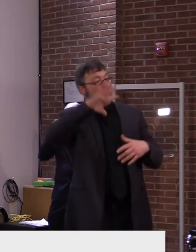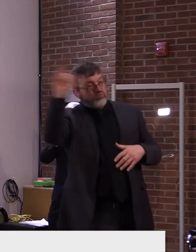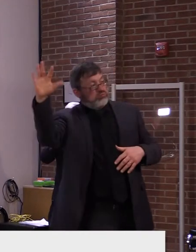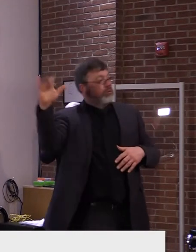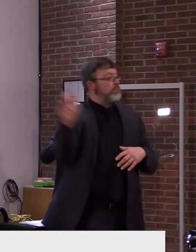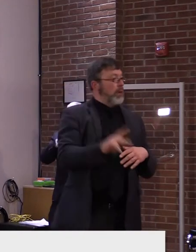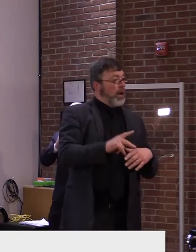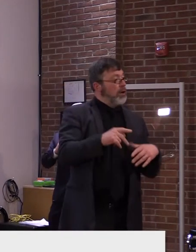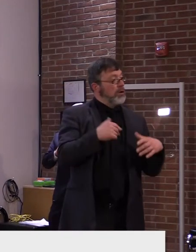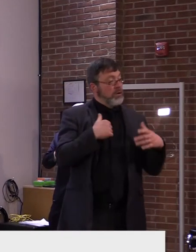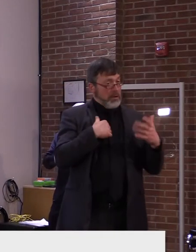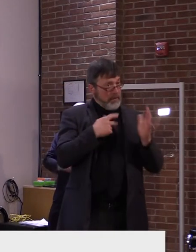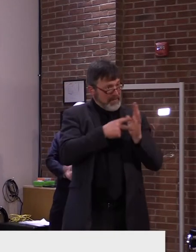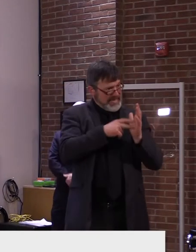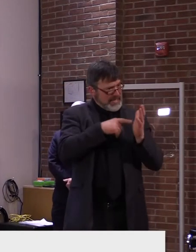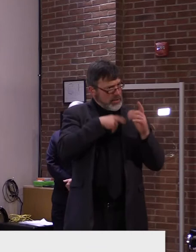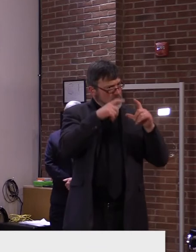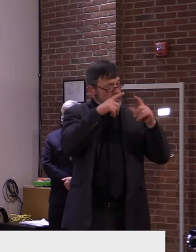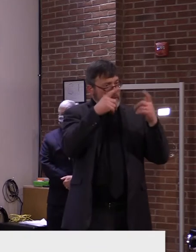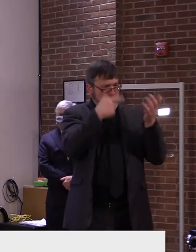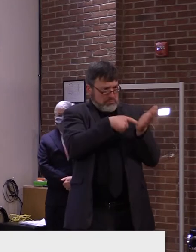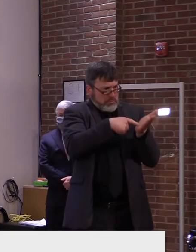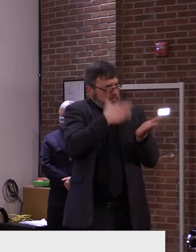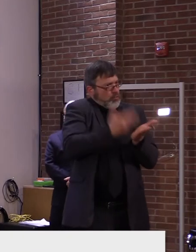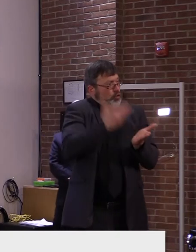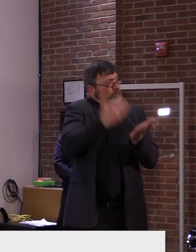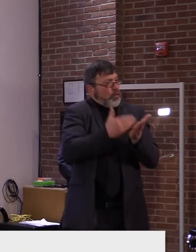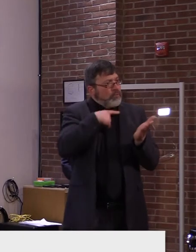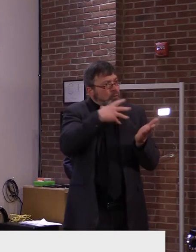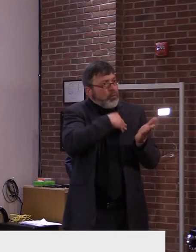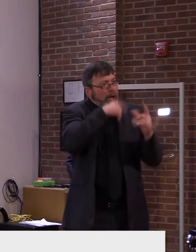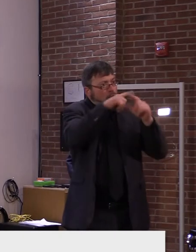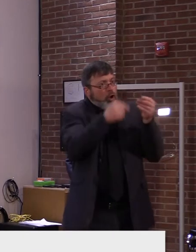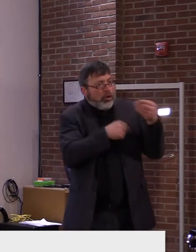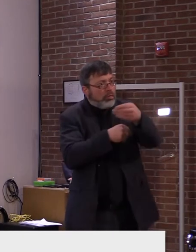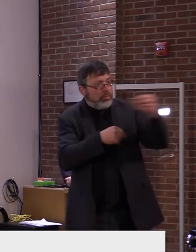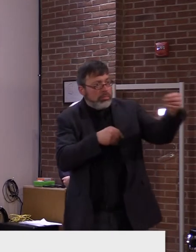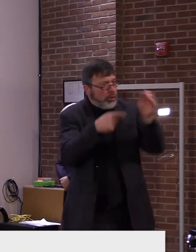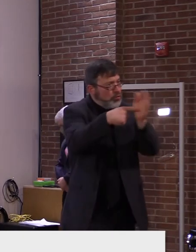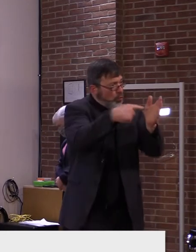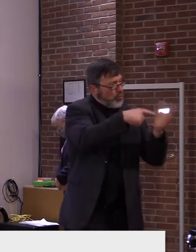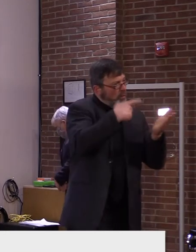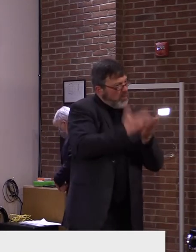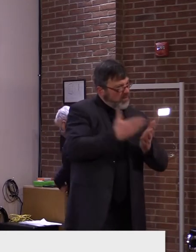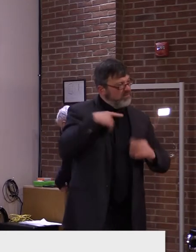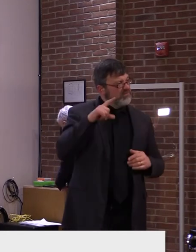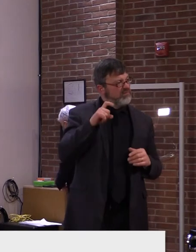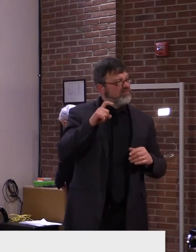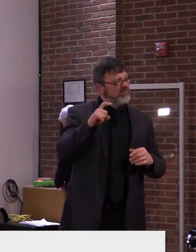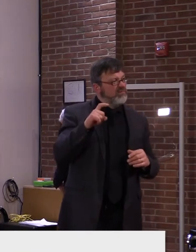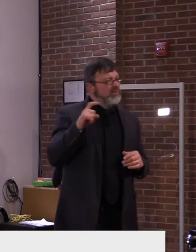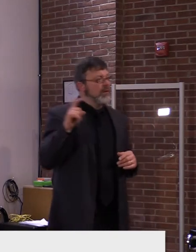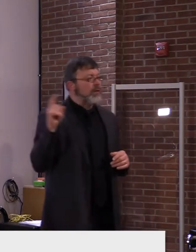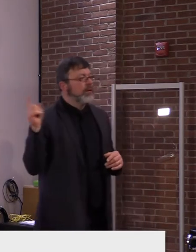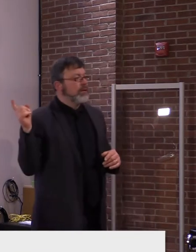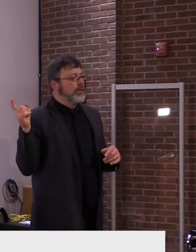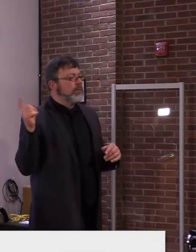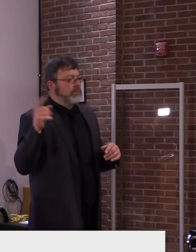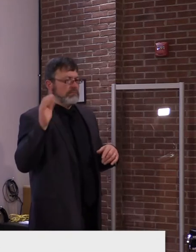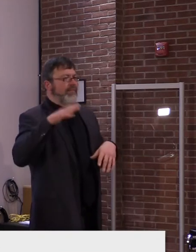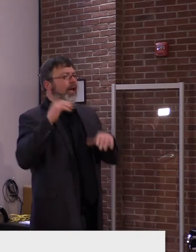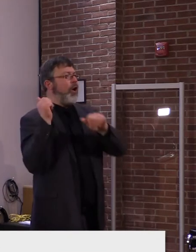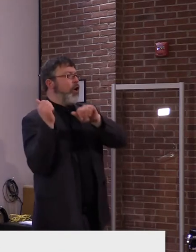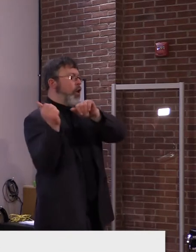people could carry with them? There, there is a vaccination card. All states should have this. It's, uh, federally issued, I believe.